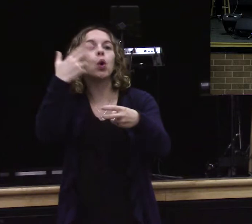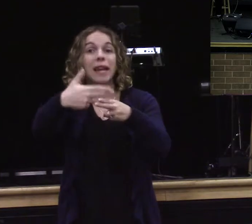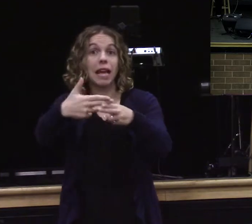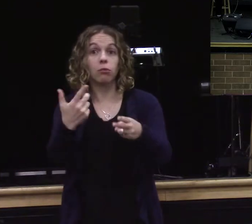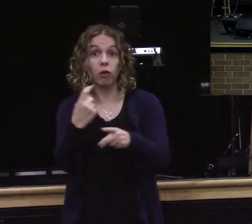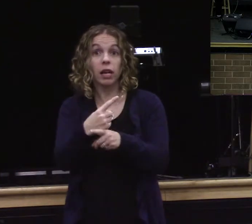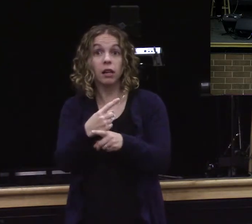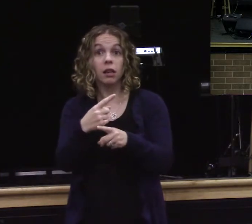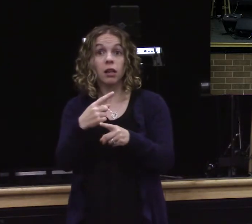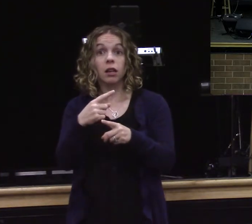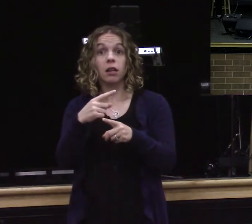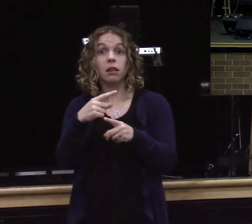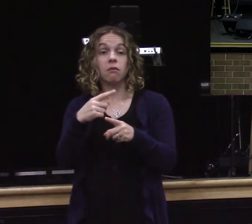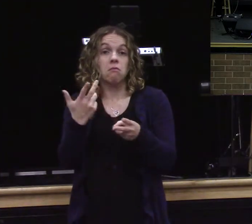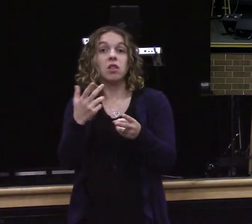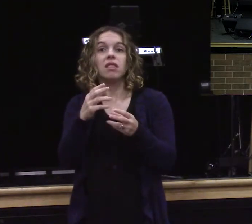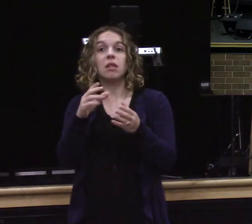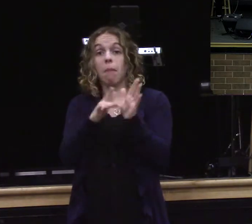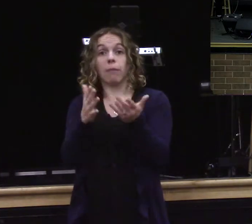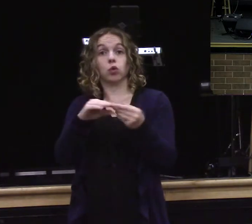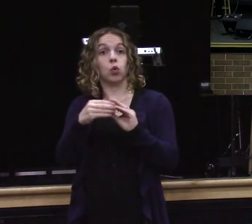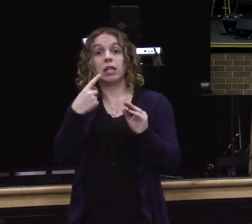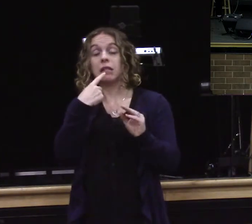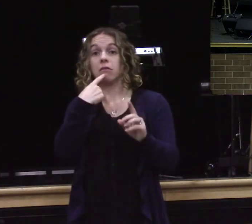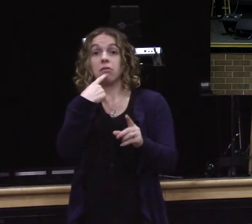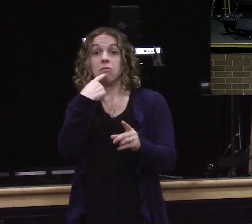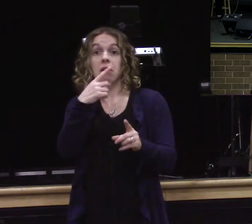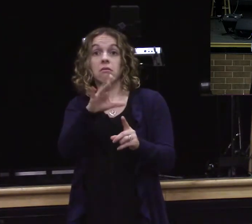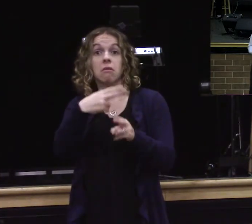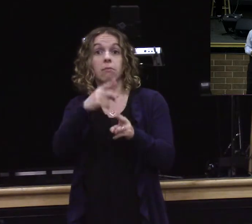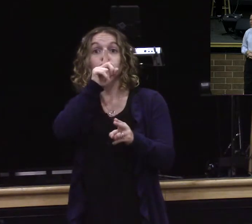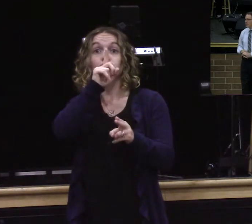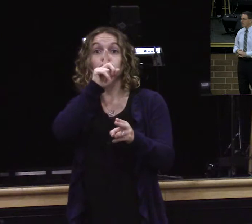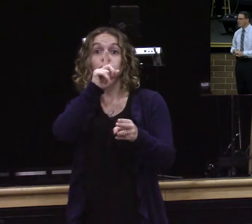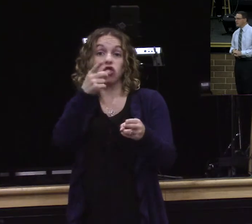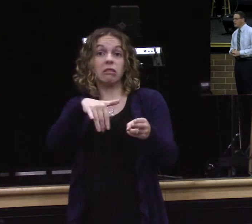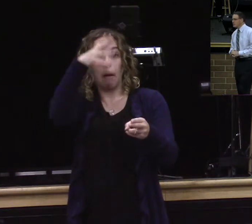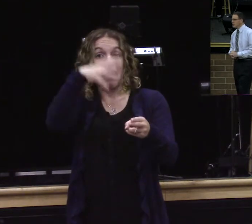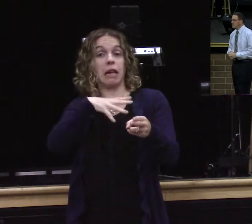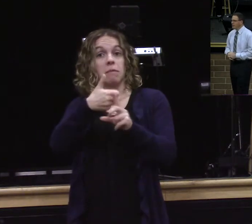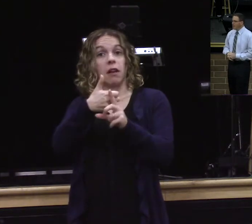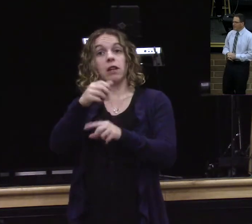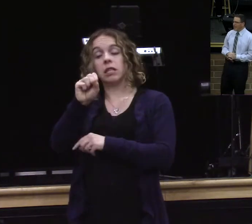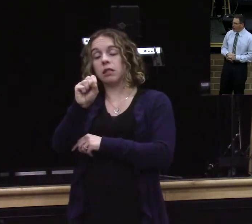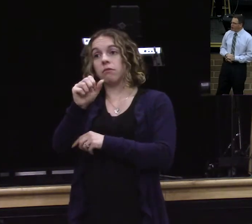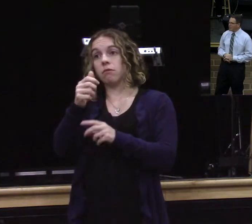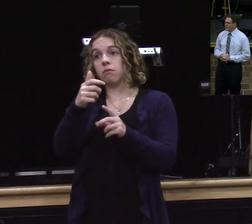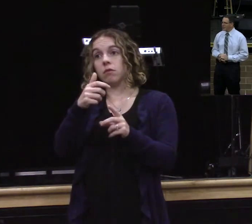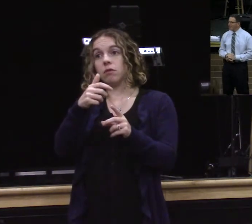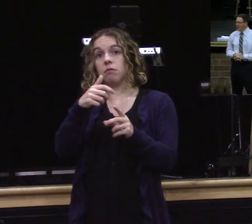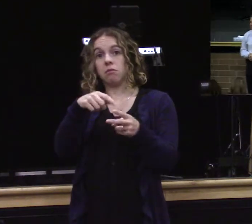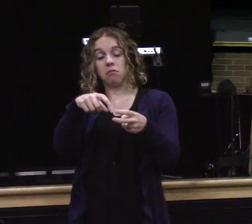Inconvenience. Was a needy. Faceless. Inconvenience. Isn't that